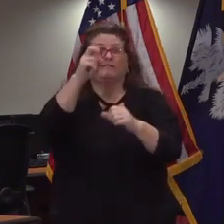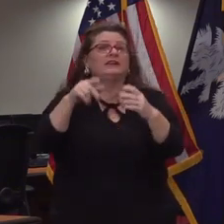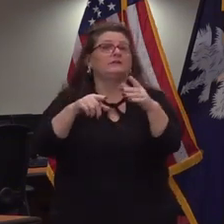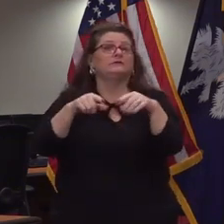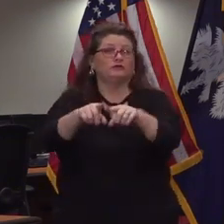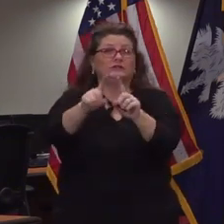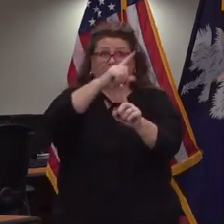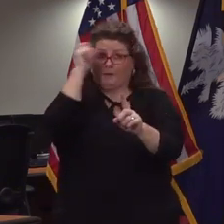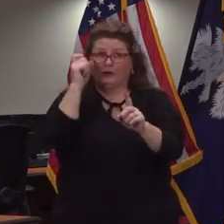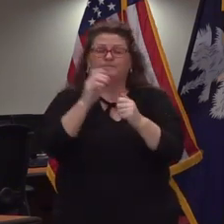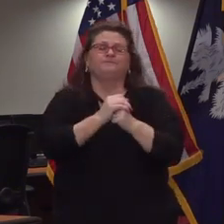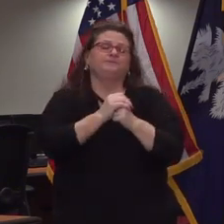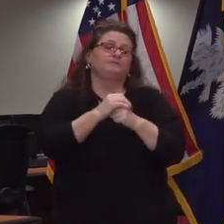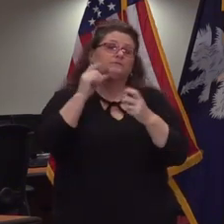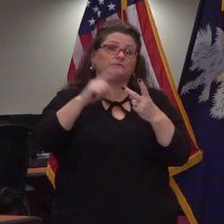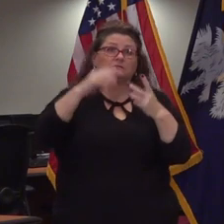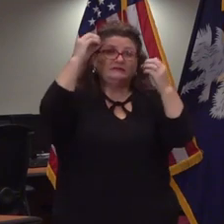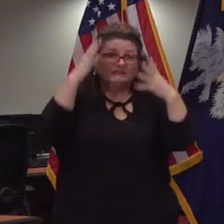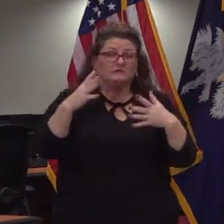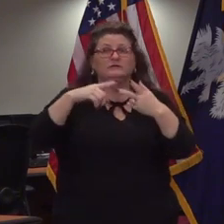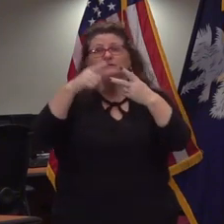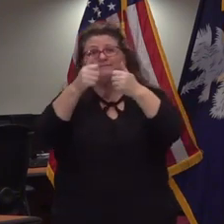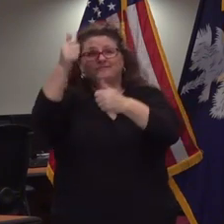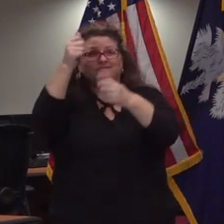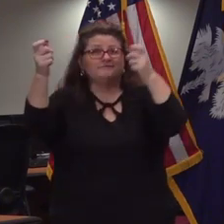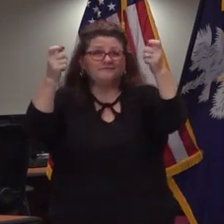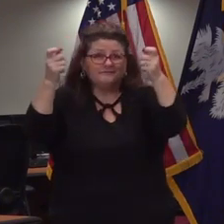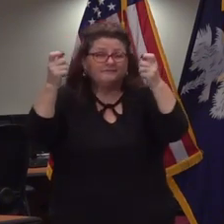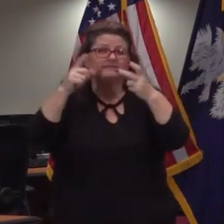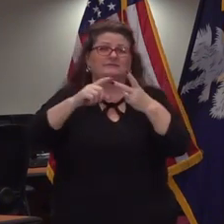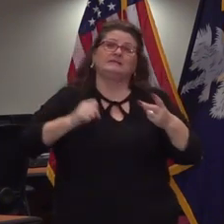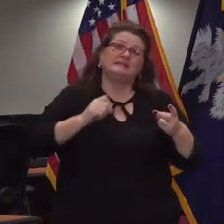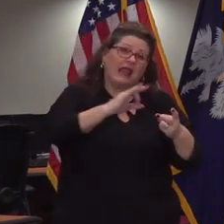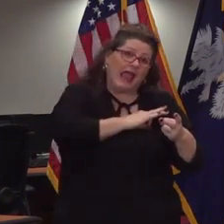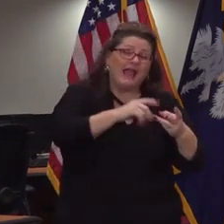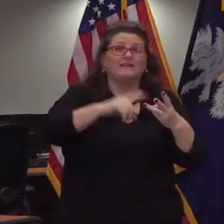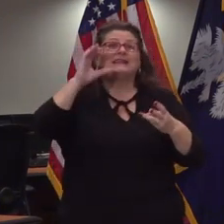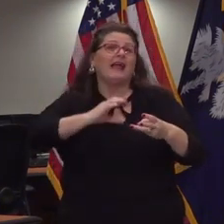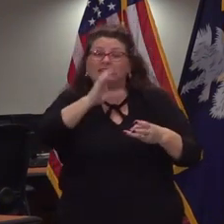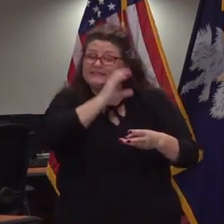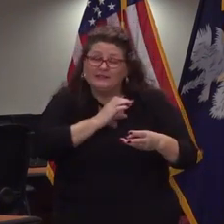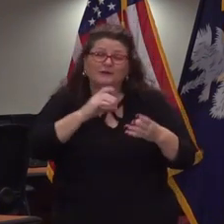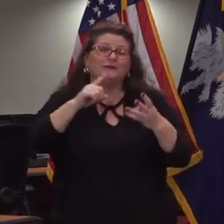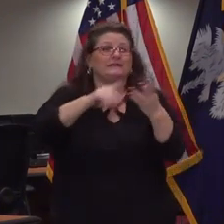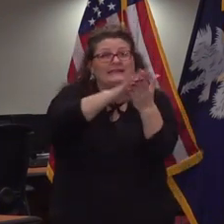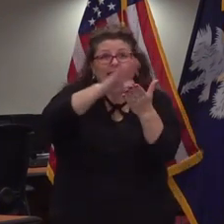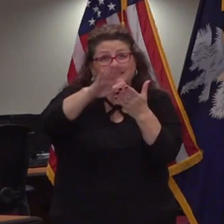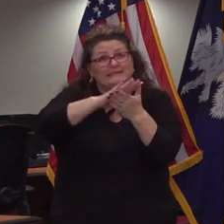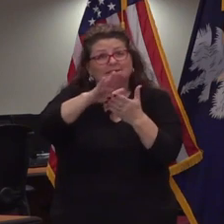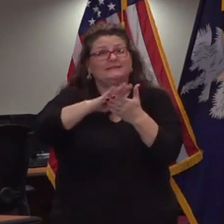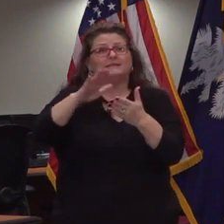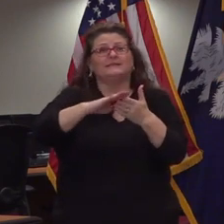thank the teachers the administrators the superintendents the the staffs in the cafeteria the custodial and others